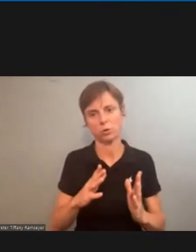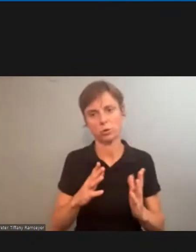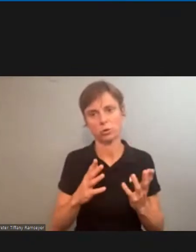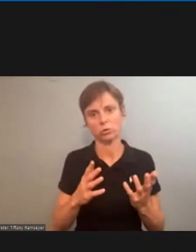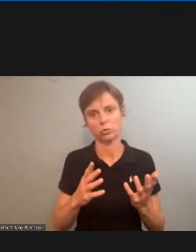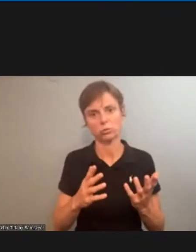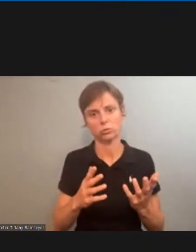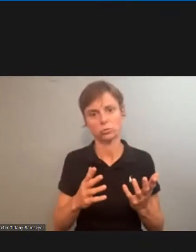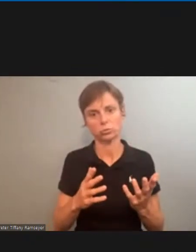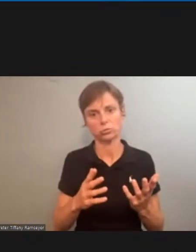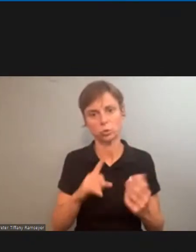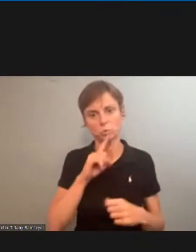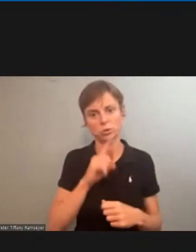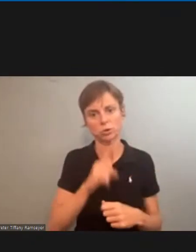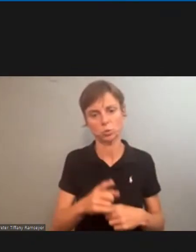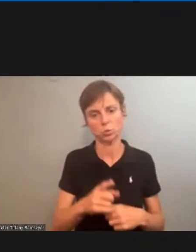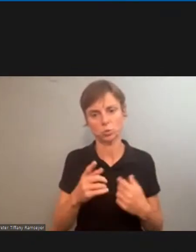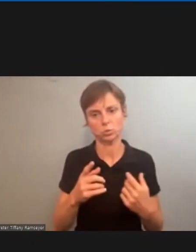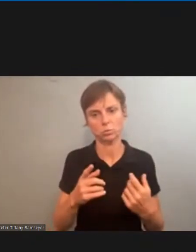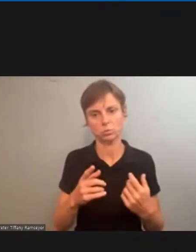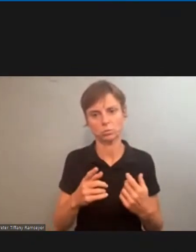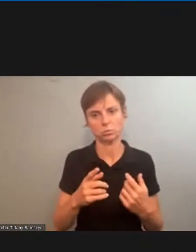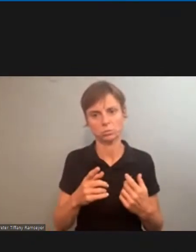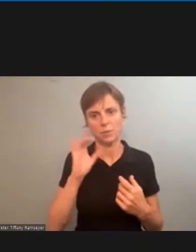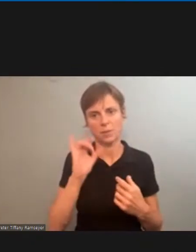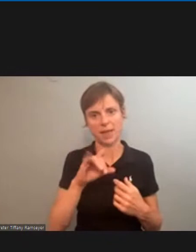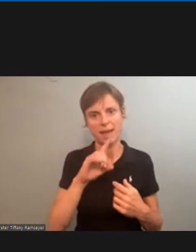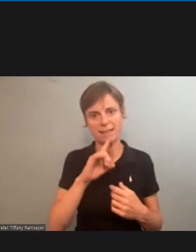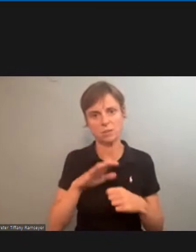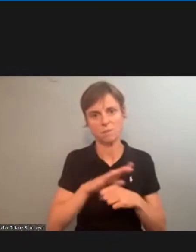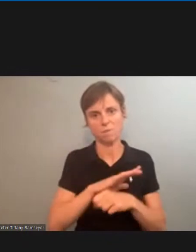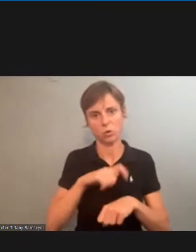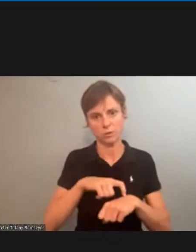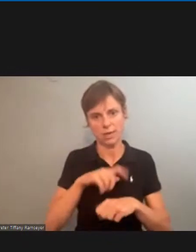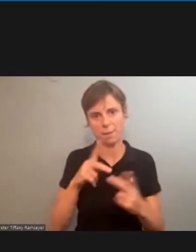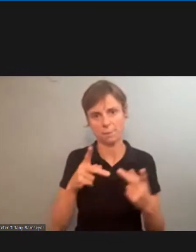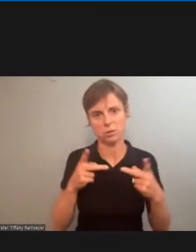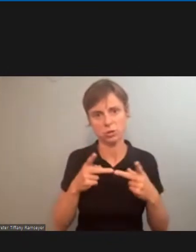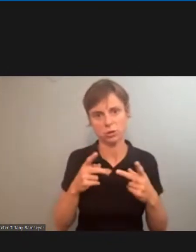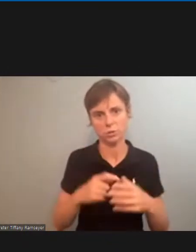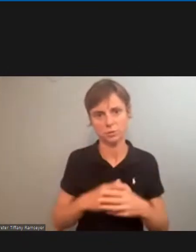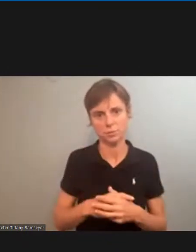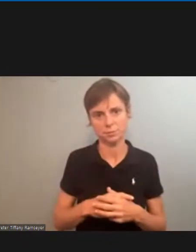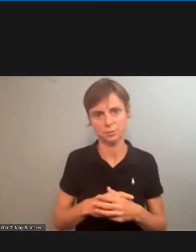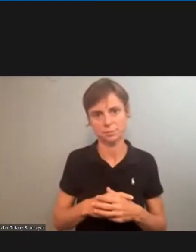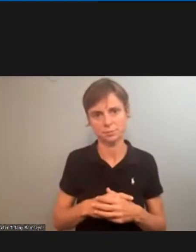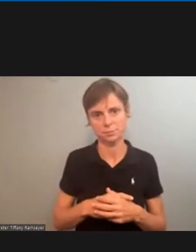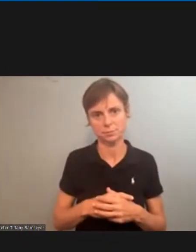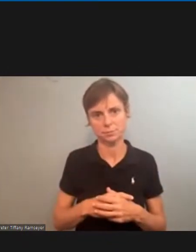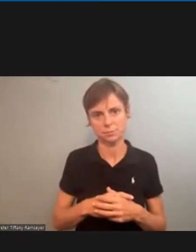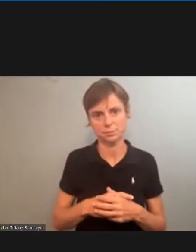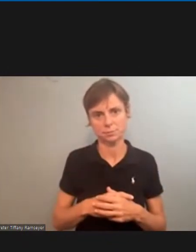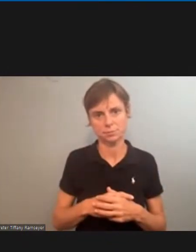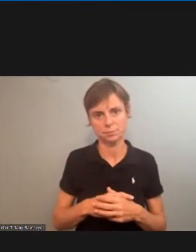to ensure that it is a full time position. There are